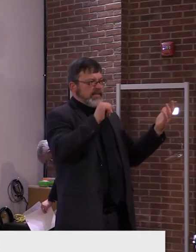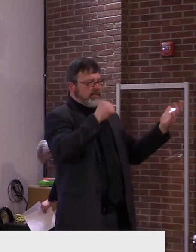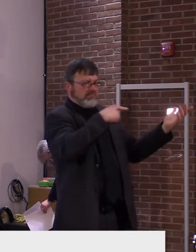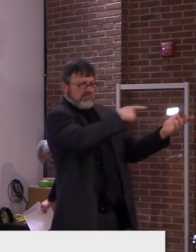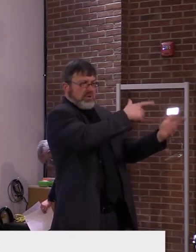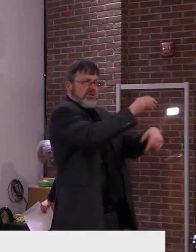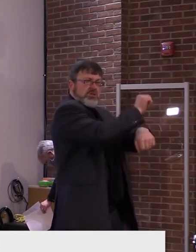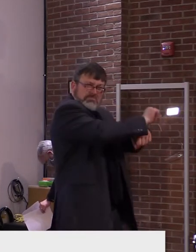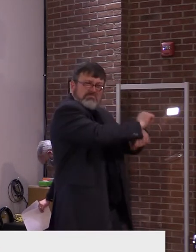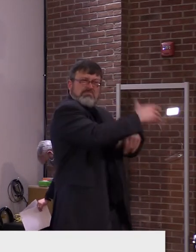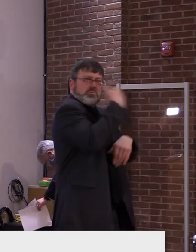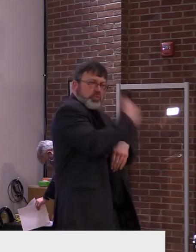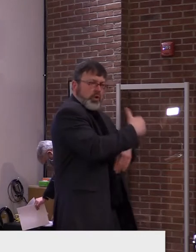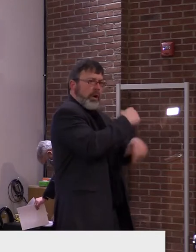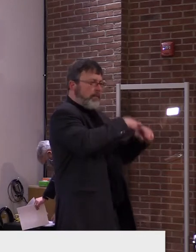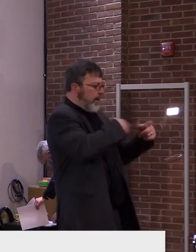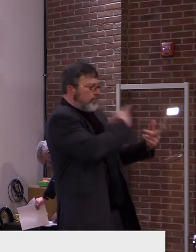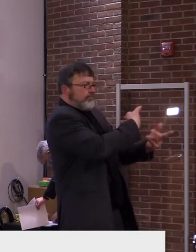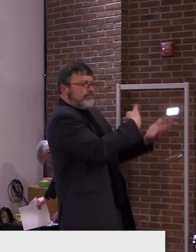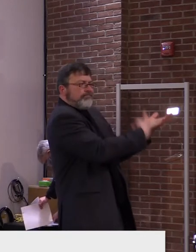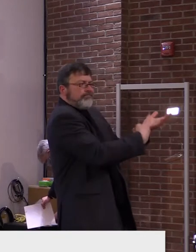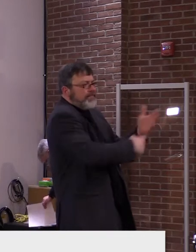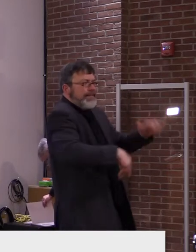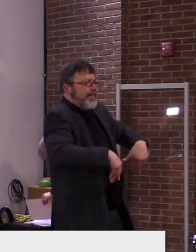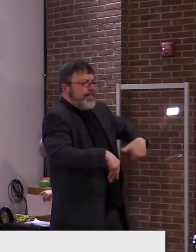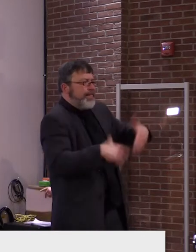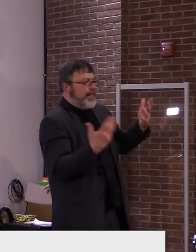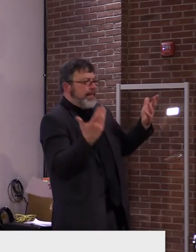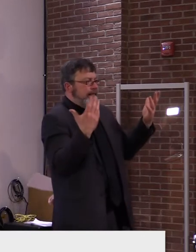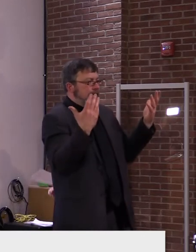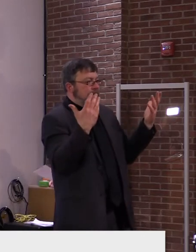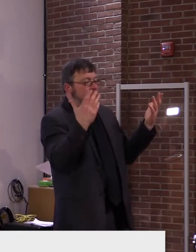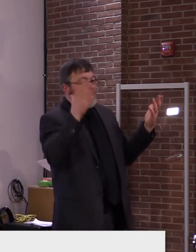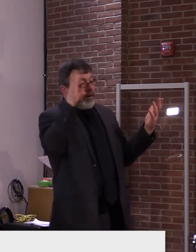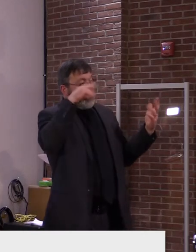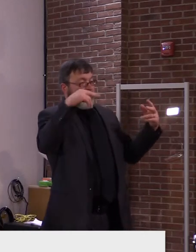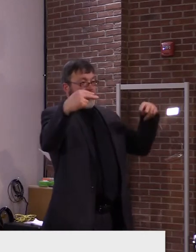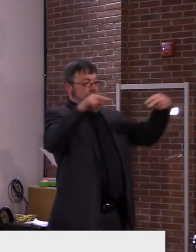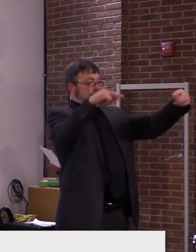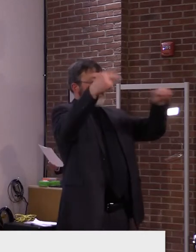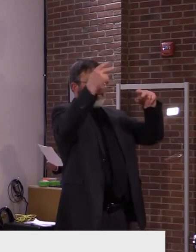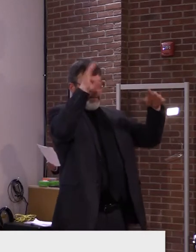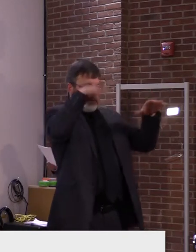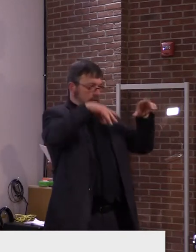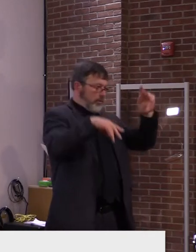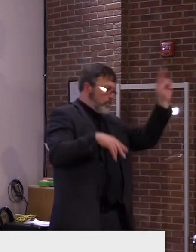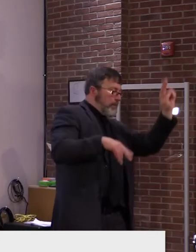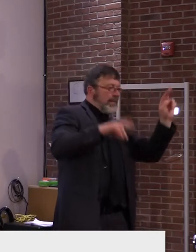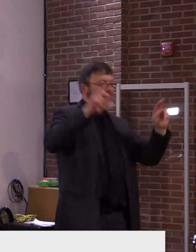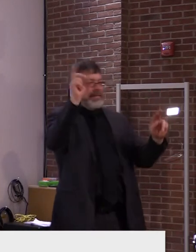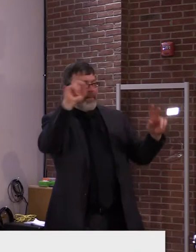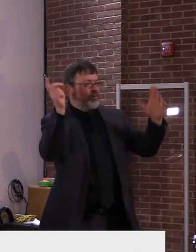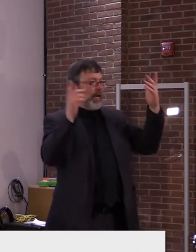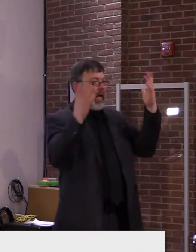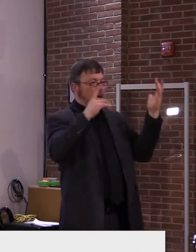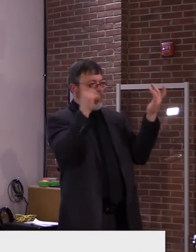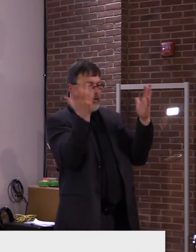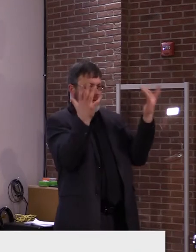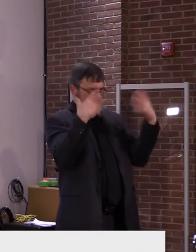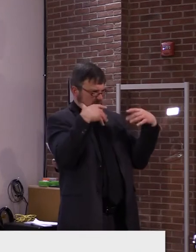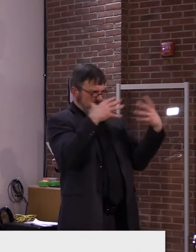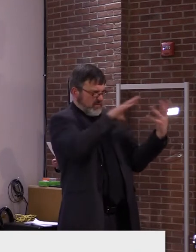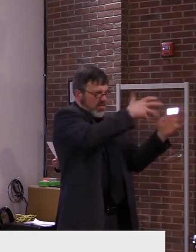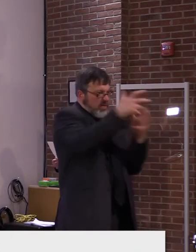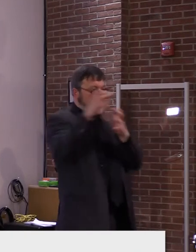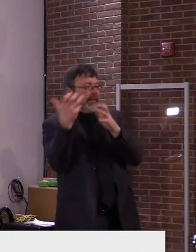we see, you know, whether it's a Democrat or Republican, uh, you know, you see the, the extremes of both, uh, both groups, uh, at the, at the